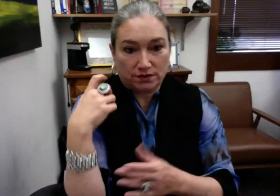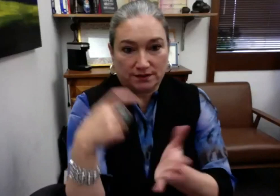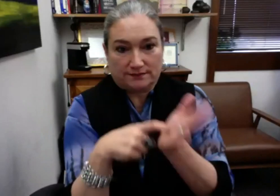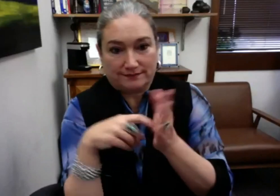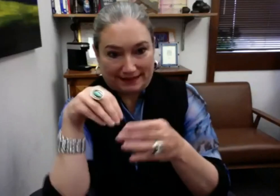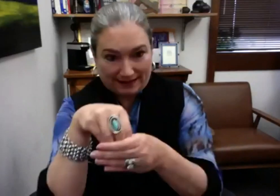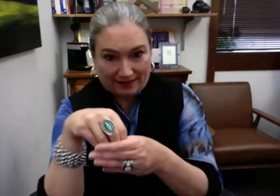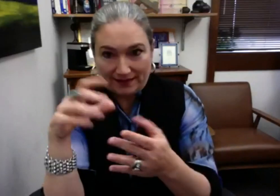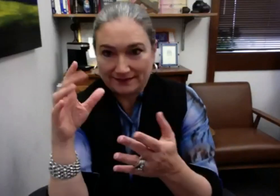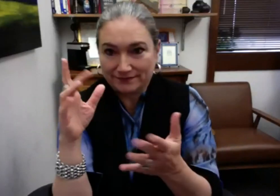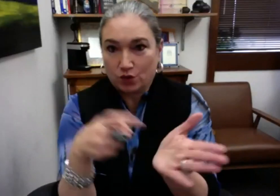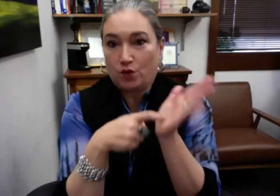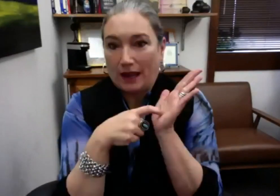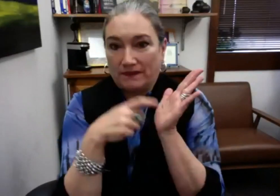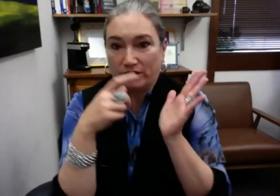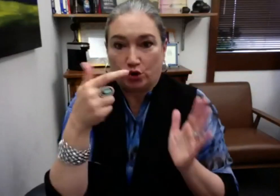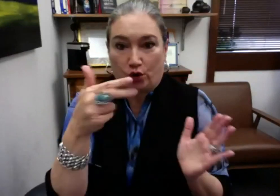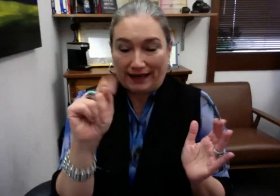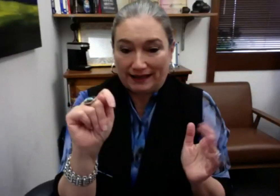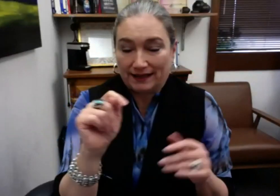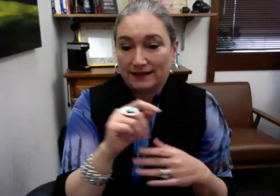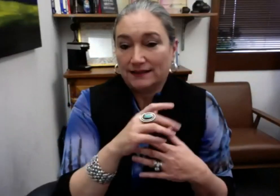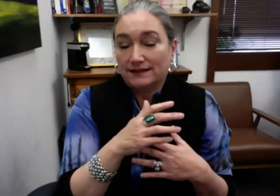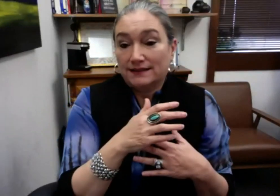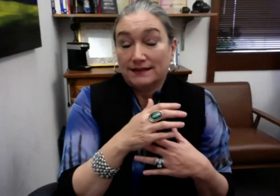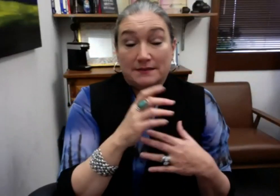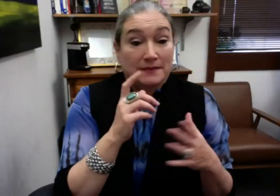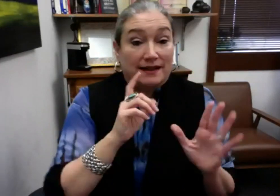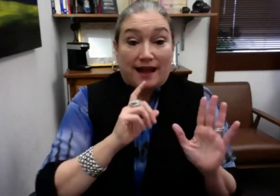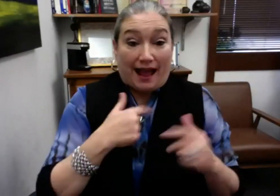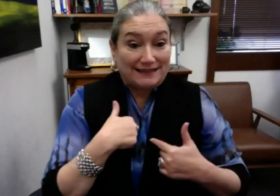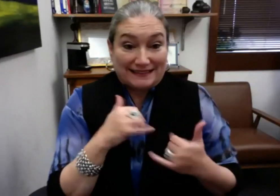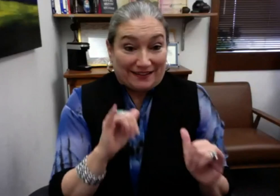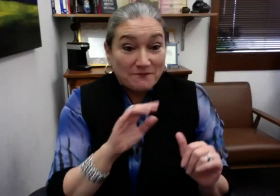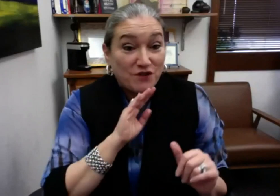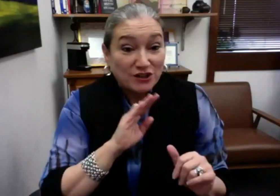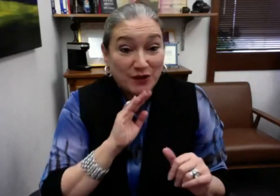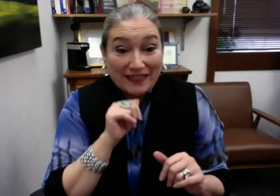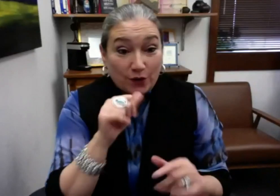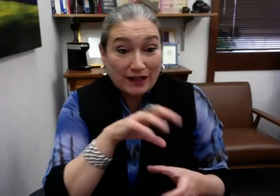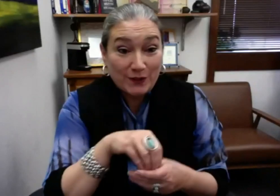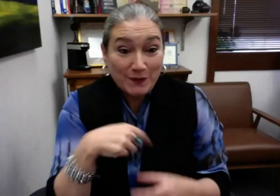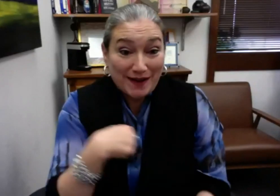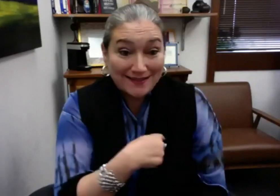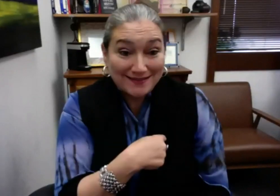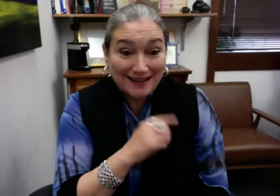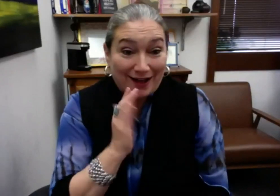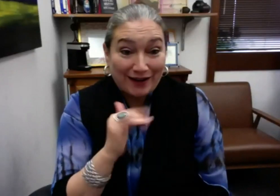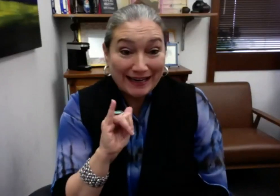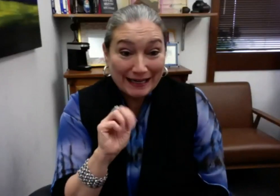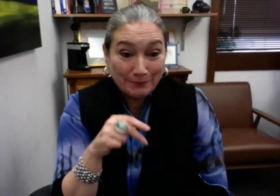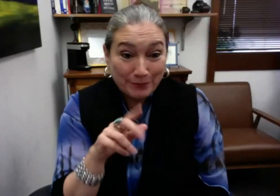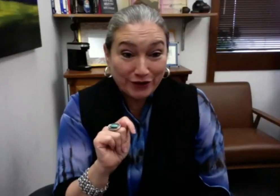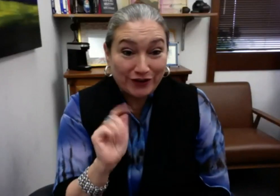to get Deaf coaches in there and making that a requirement as part of this grant. But